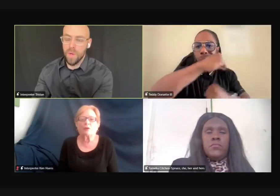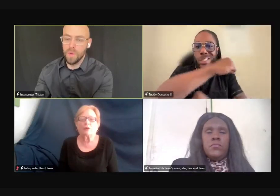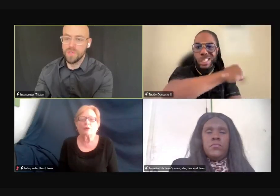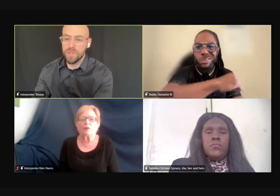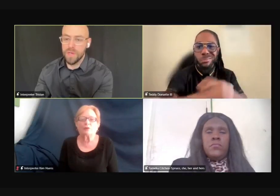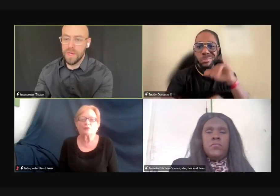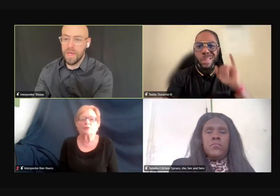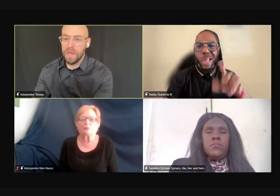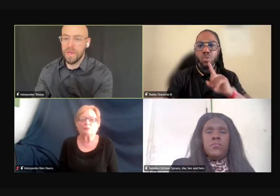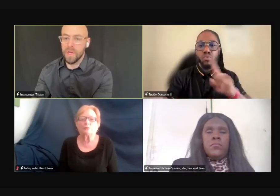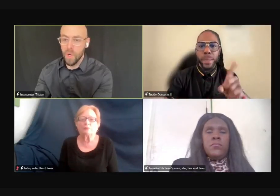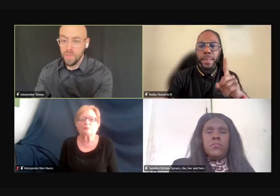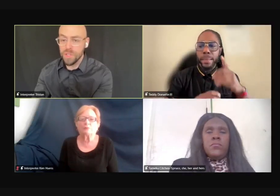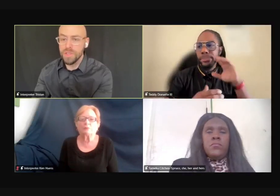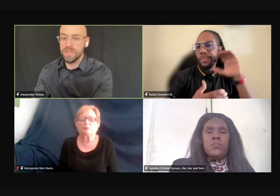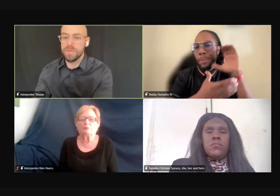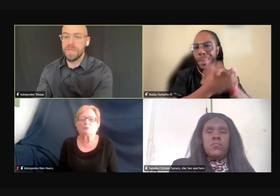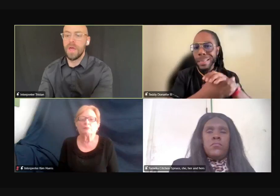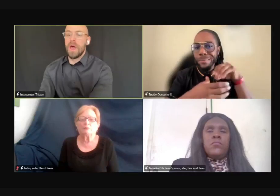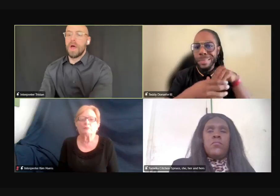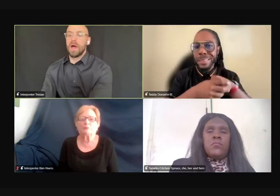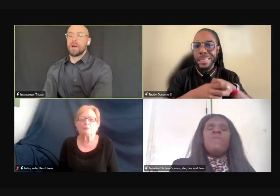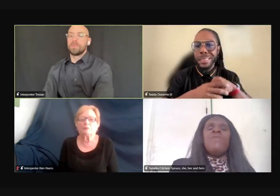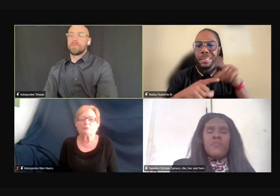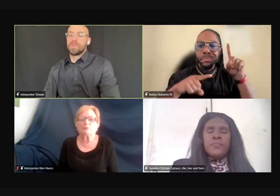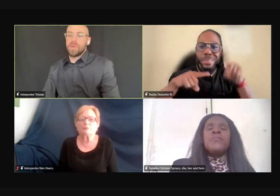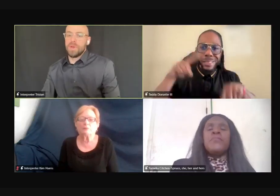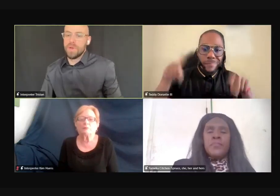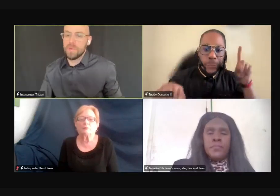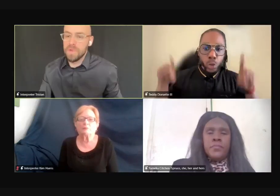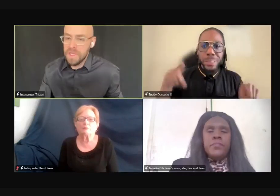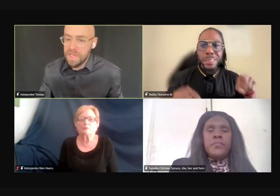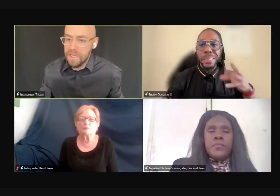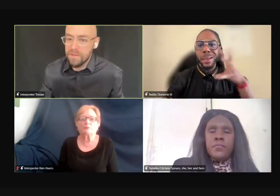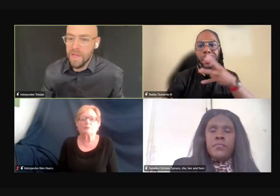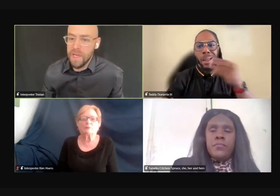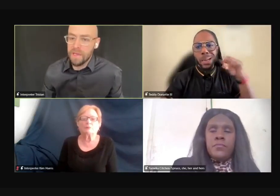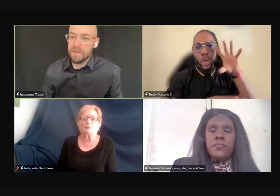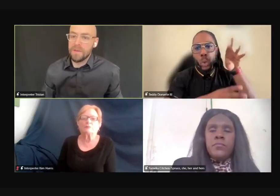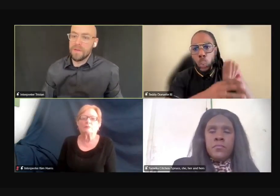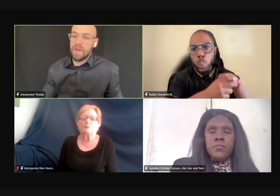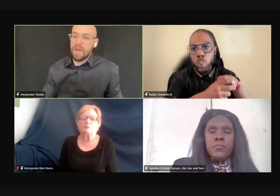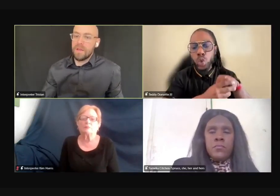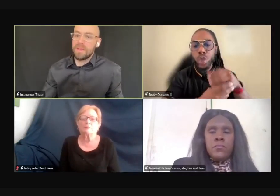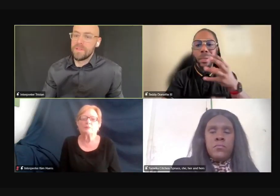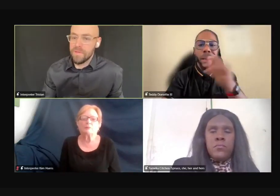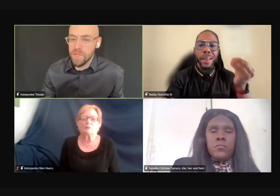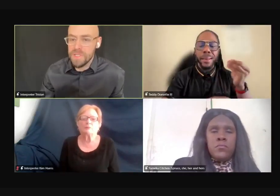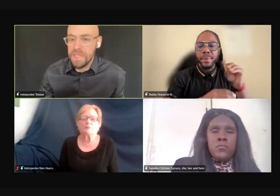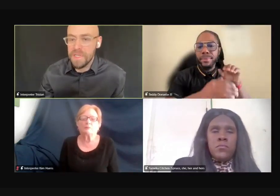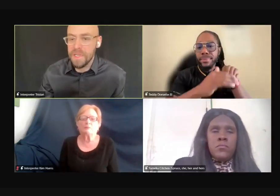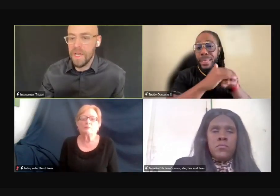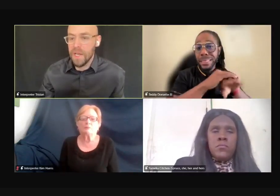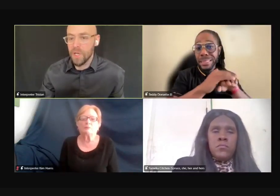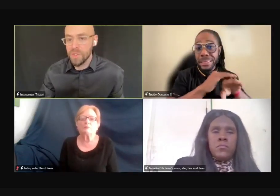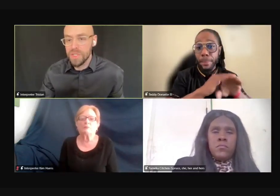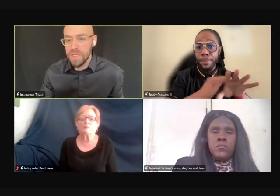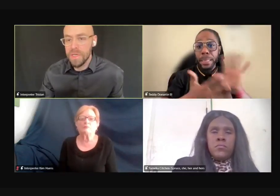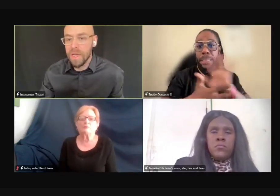closure and, culture, excuse me, um, so that you can believe in diversity,